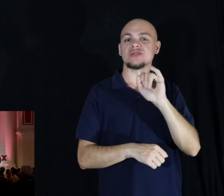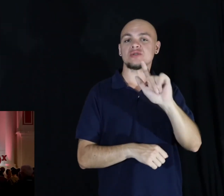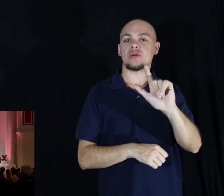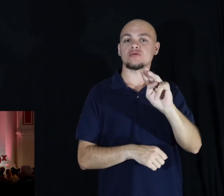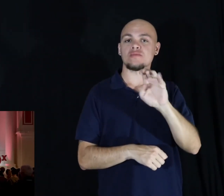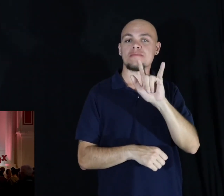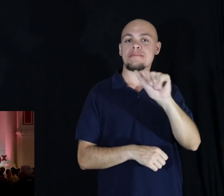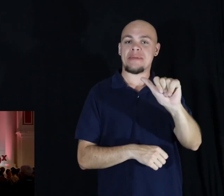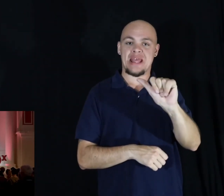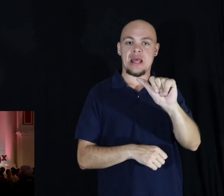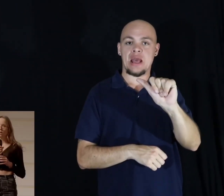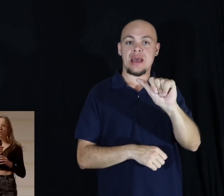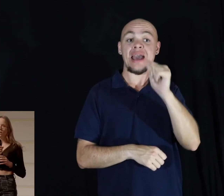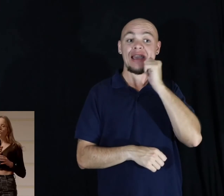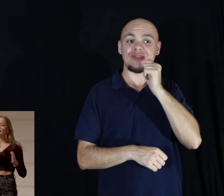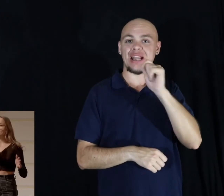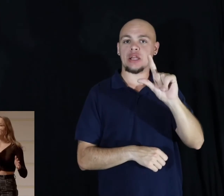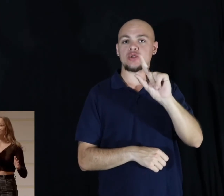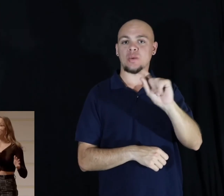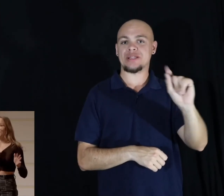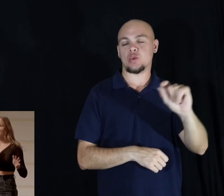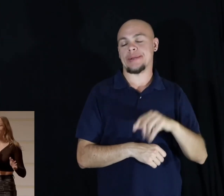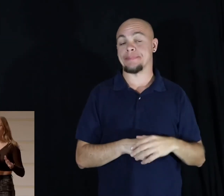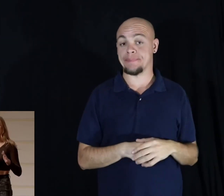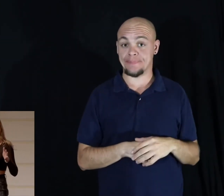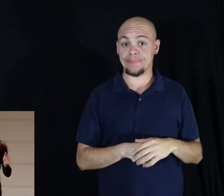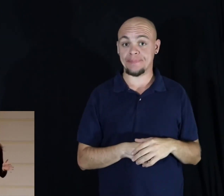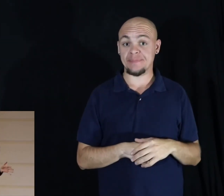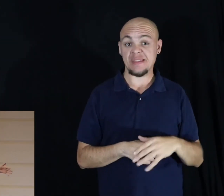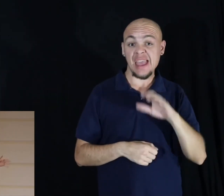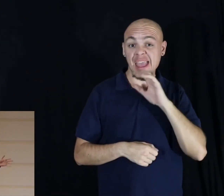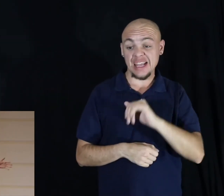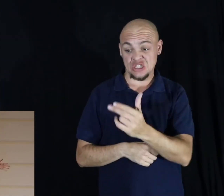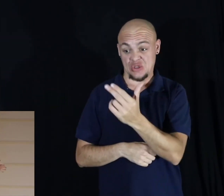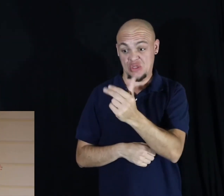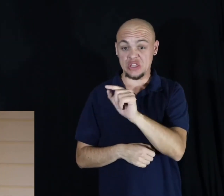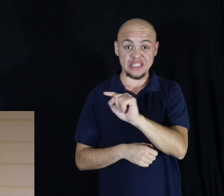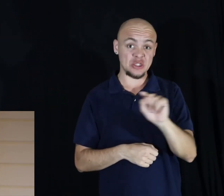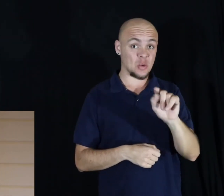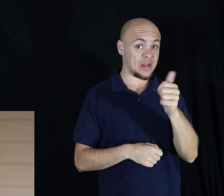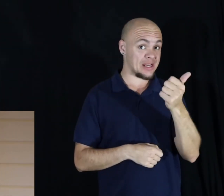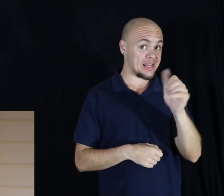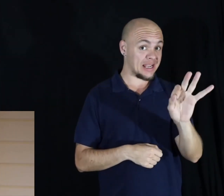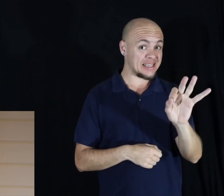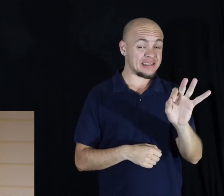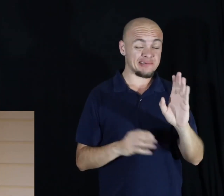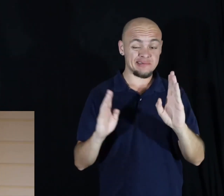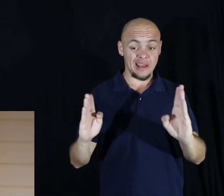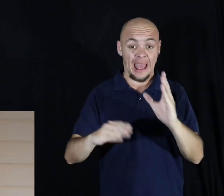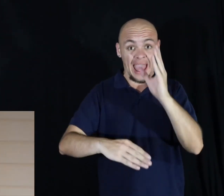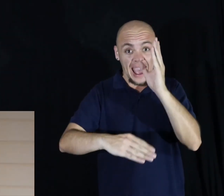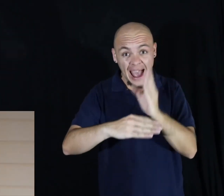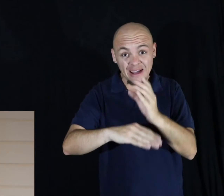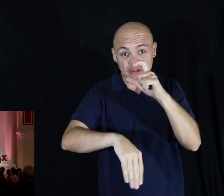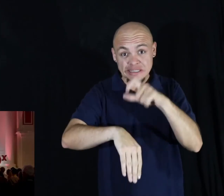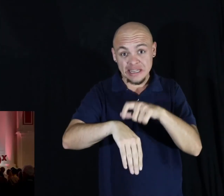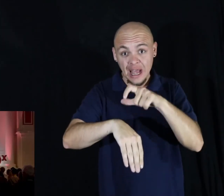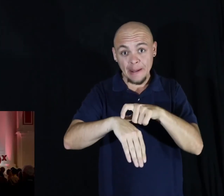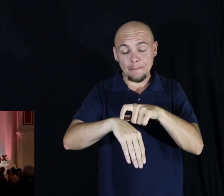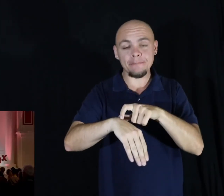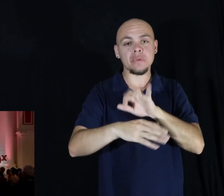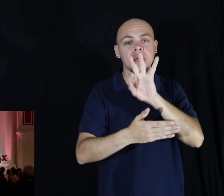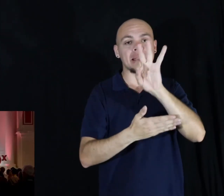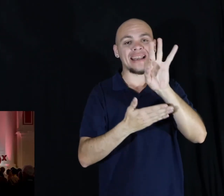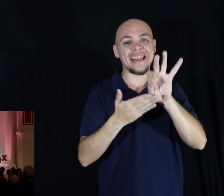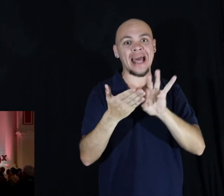2020. For teenagers aged 13 to 19, it was an average of nine